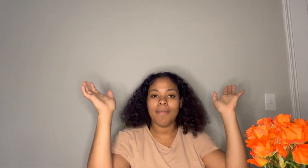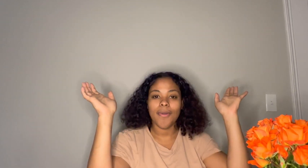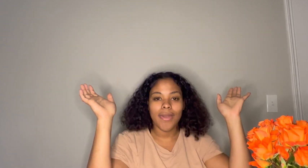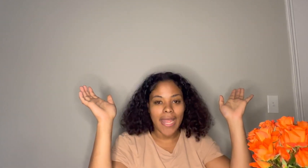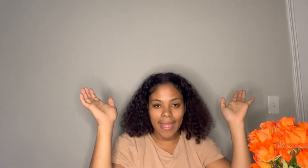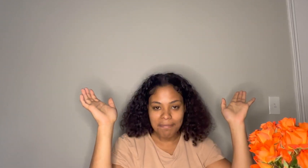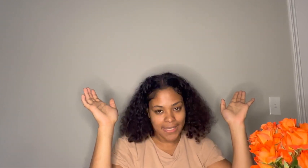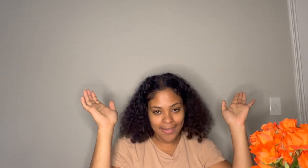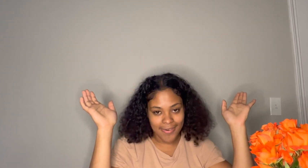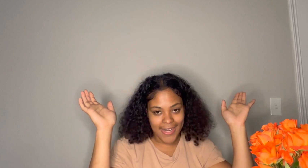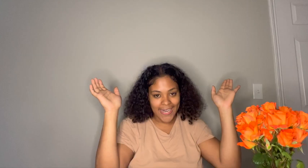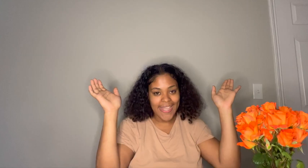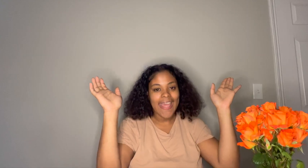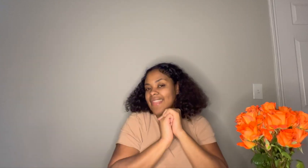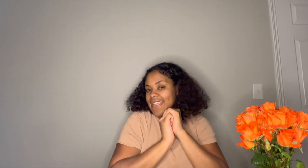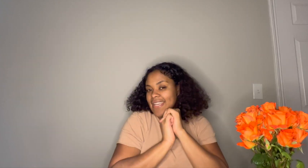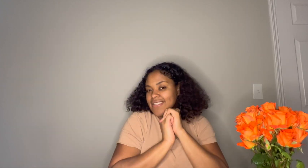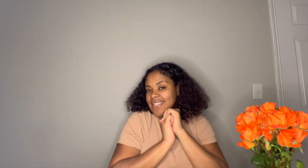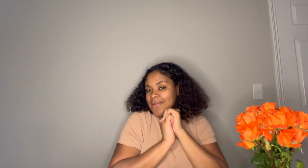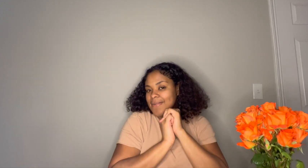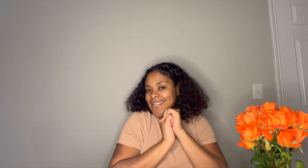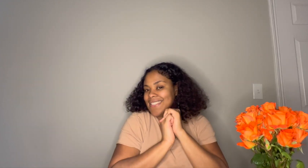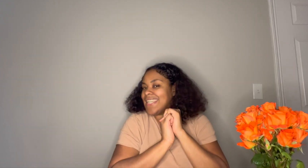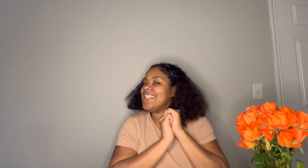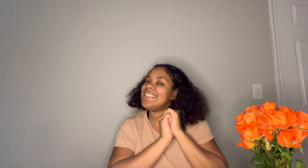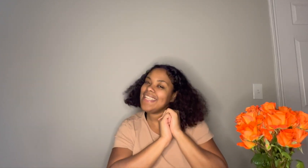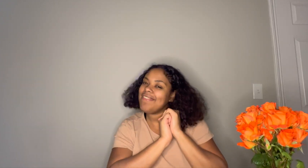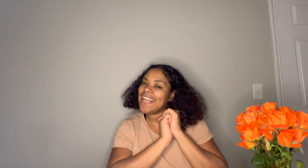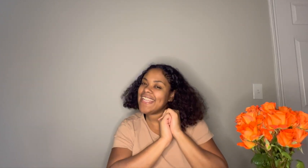moon happy all right thank y'all so much and stay blessed